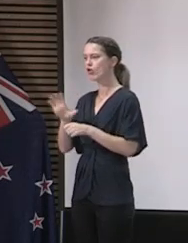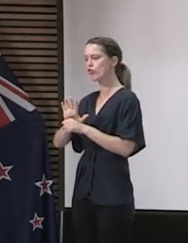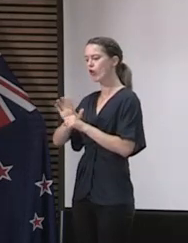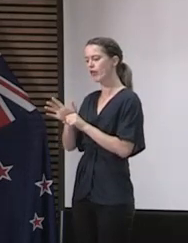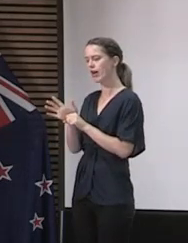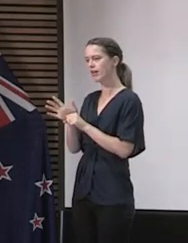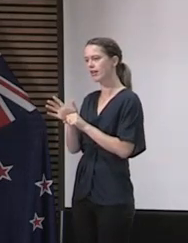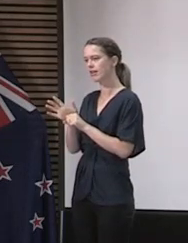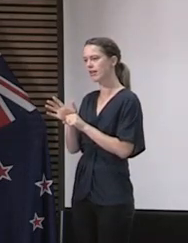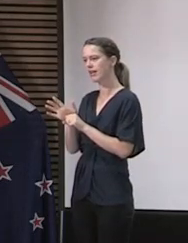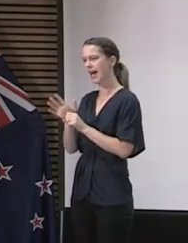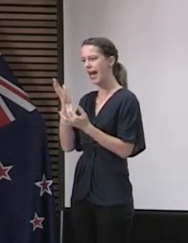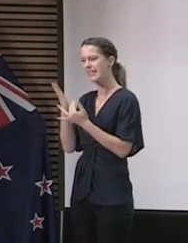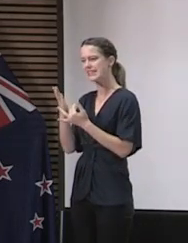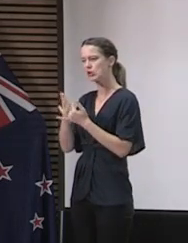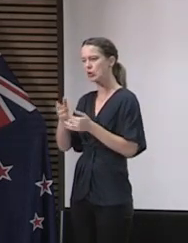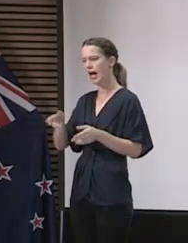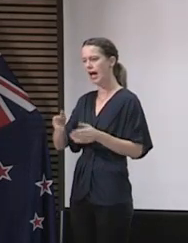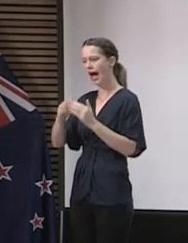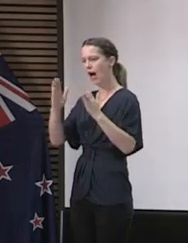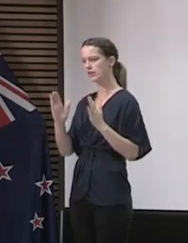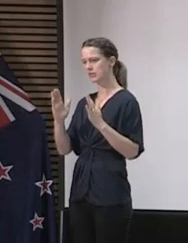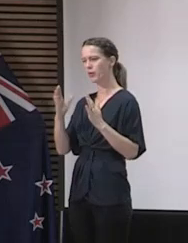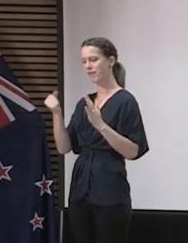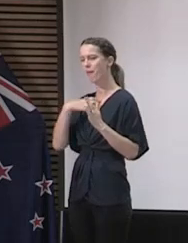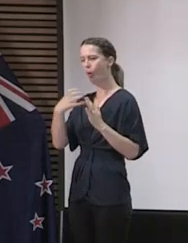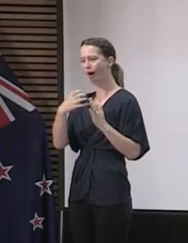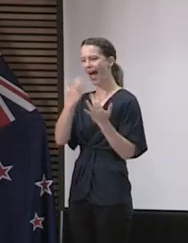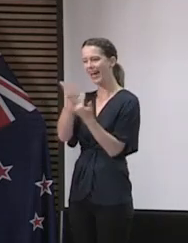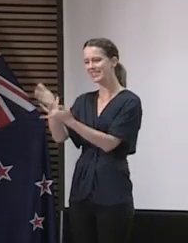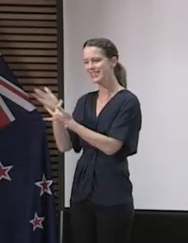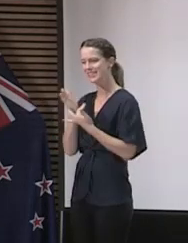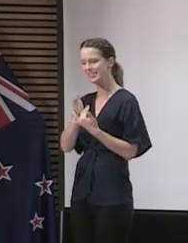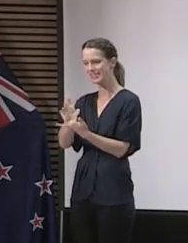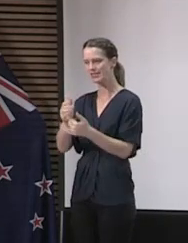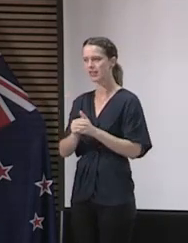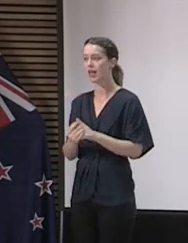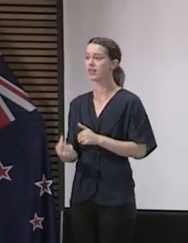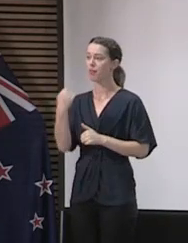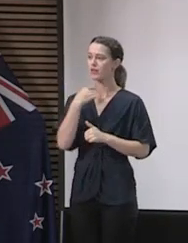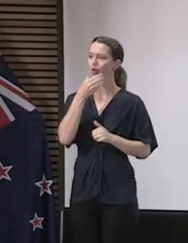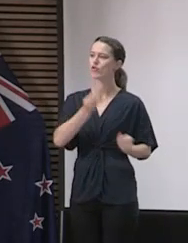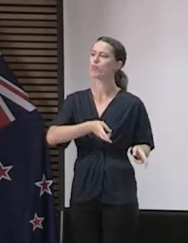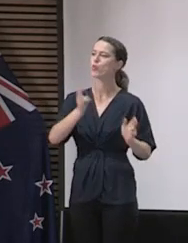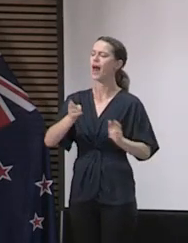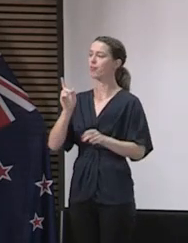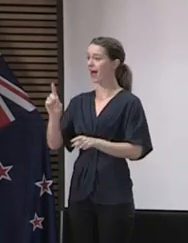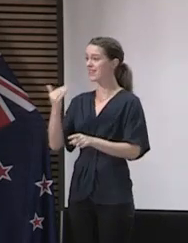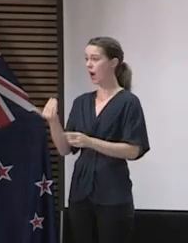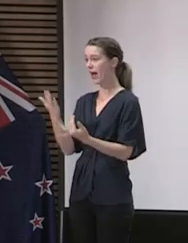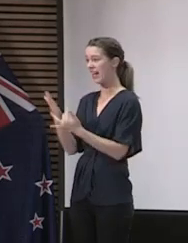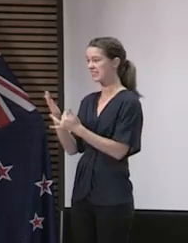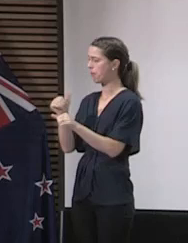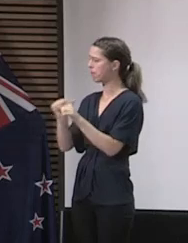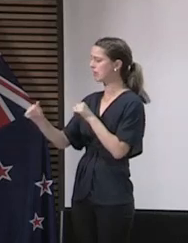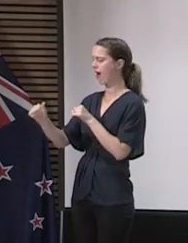our access now to housing options has widened. And so, yes, we have in the past used motels, for instance. Now we're able to access